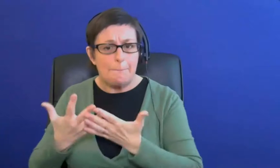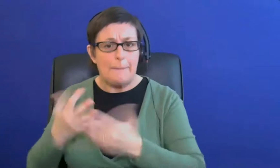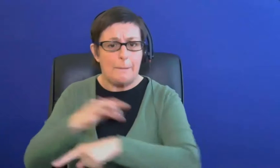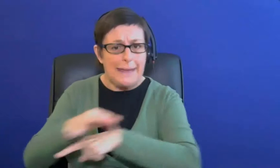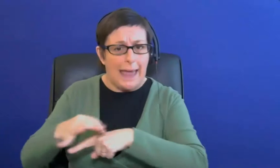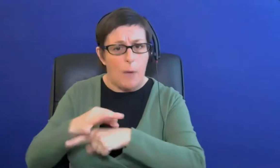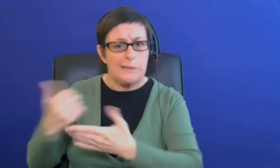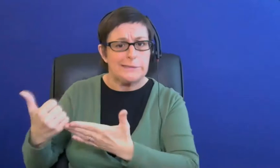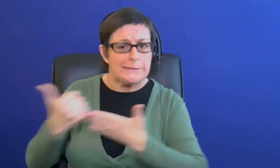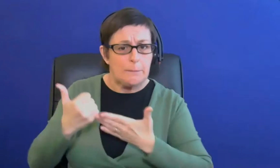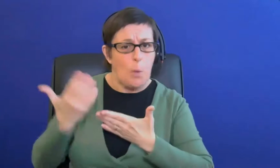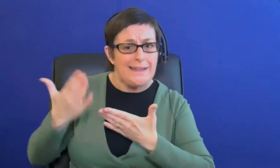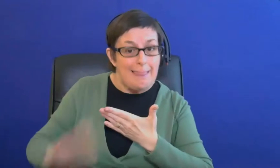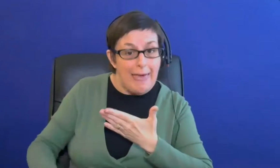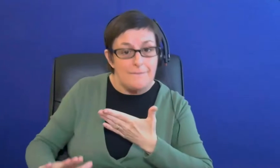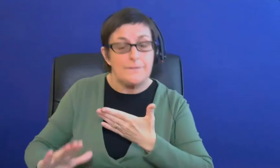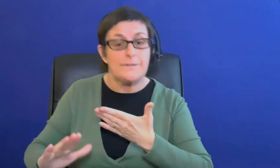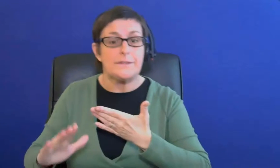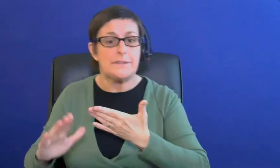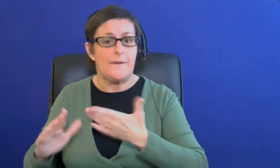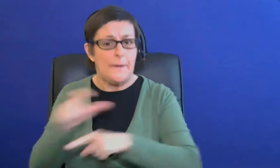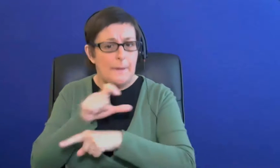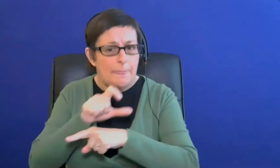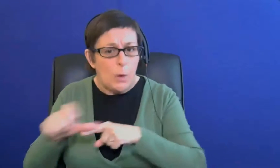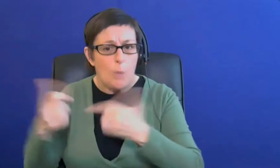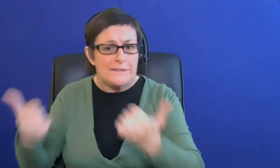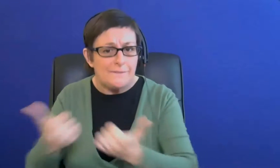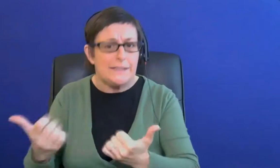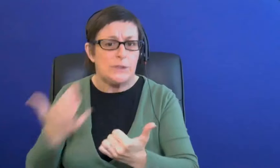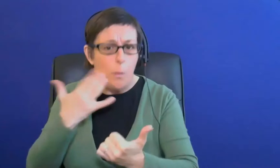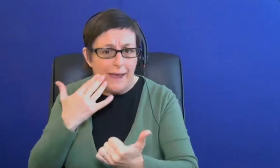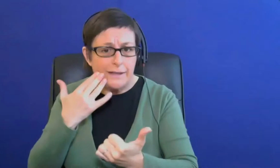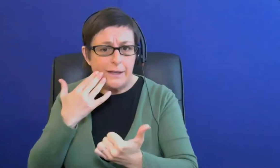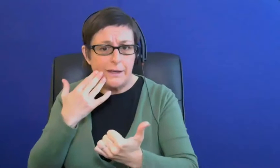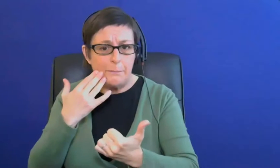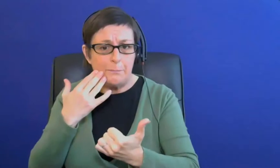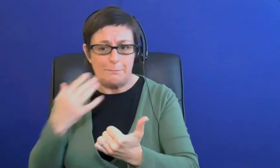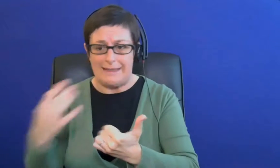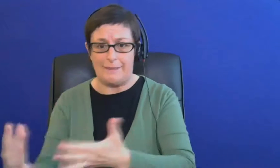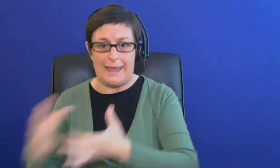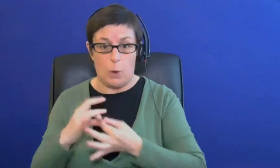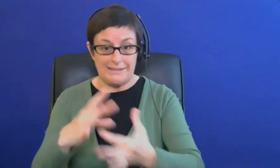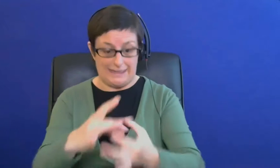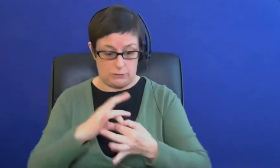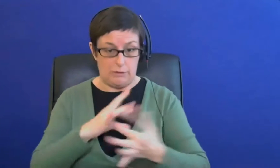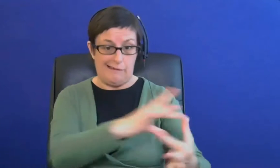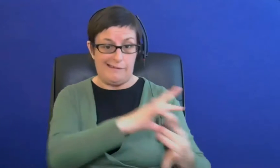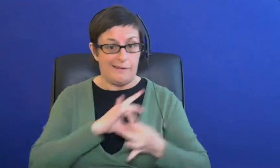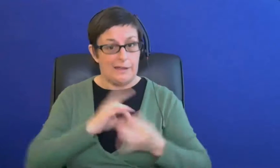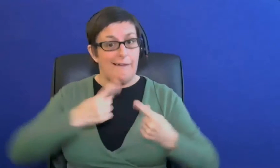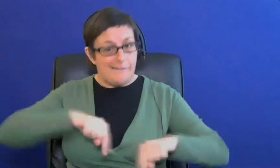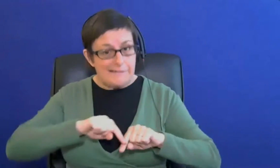um and when your course was was due to finish so it makes things a little bit easier if